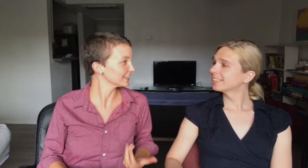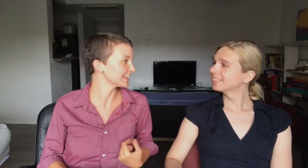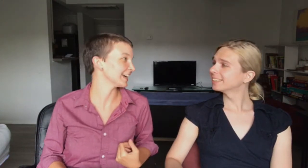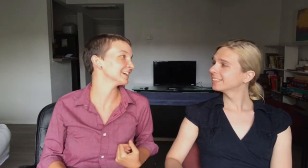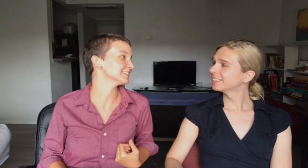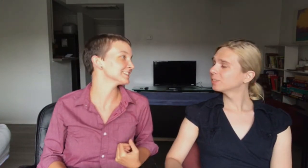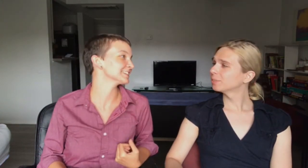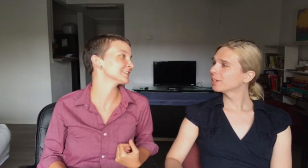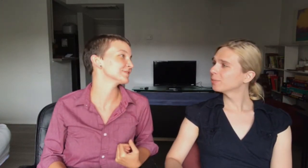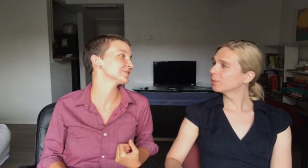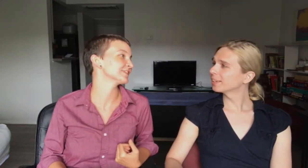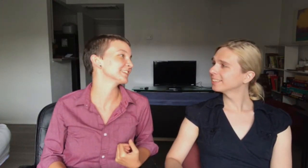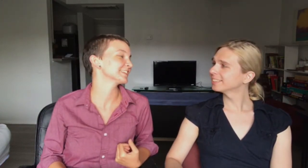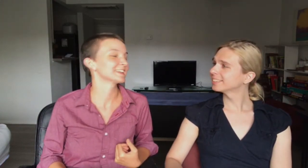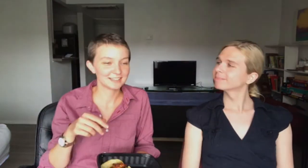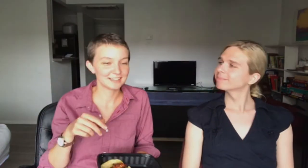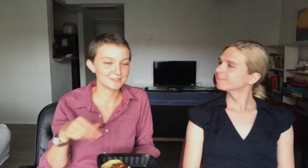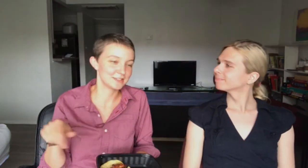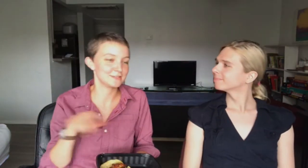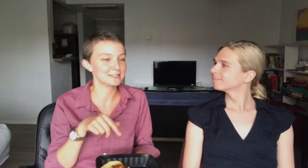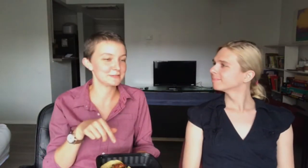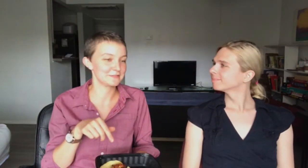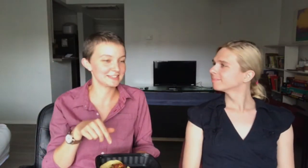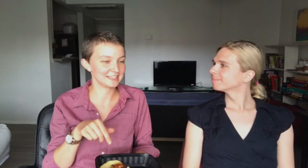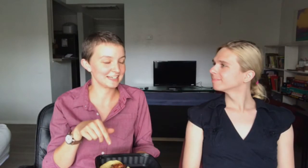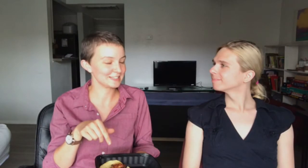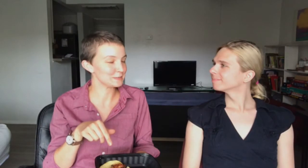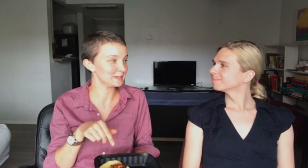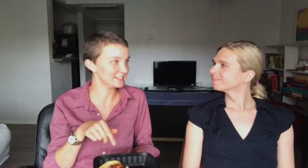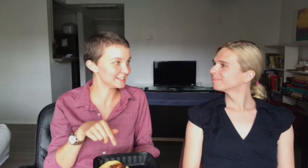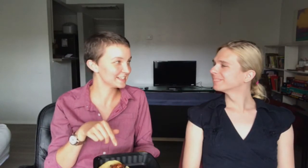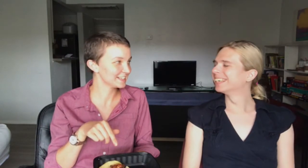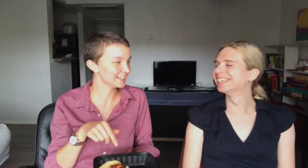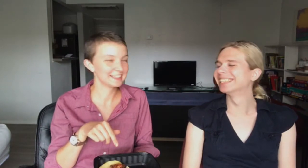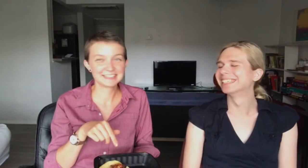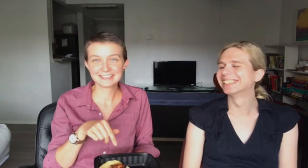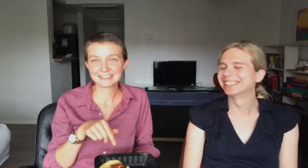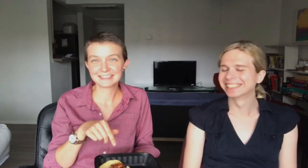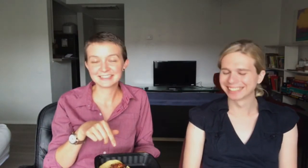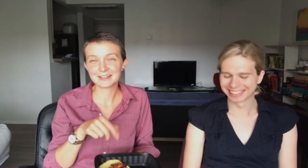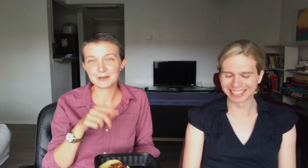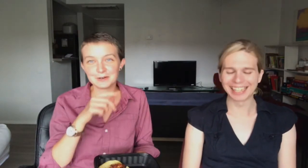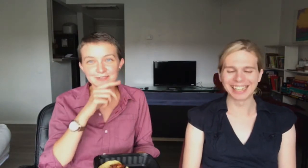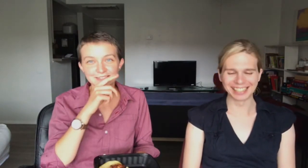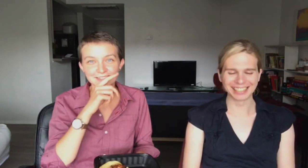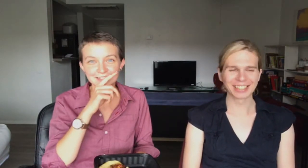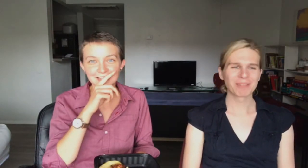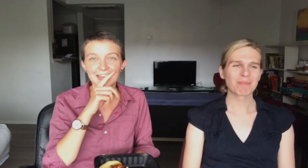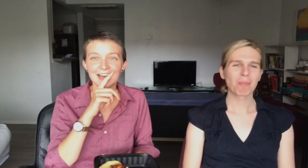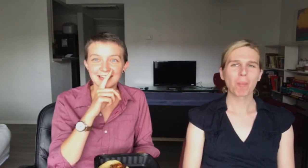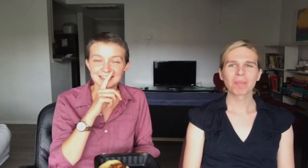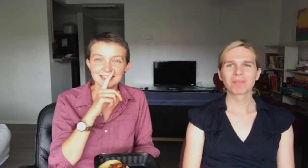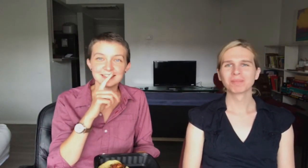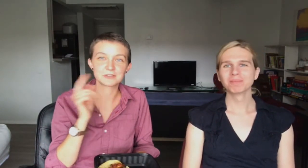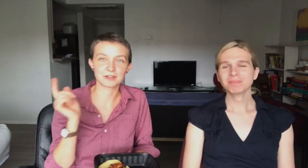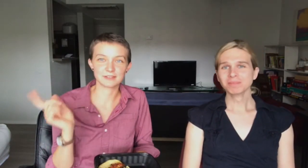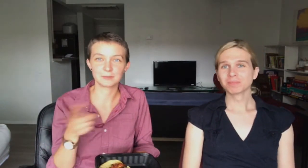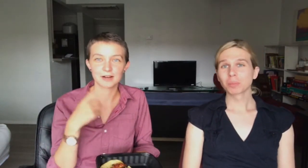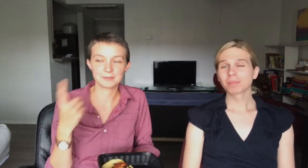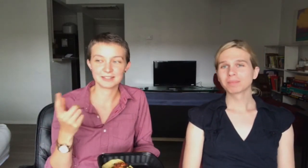little dates. We've done a few things. Vivi's been visiting us a bunch. Uh, a cat that lives around the apartment.